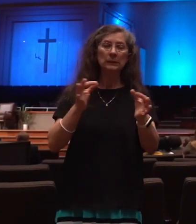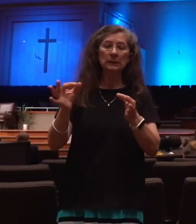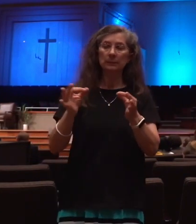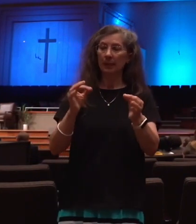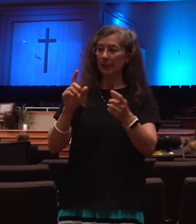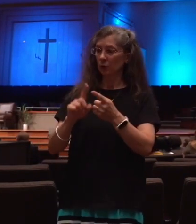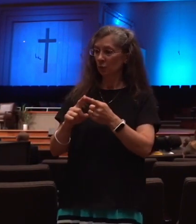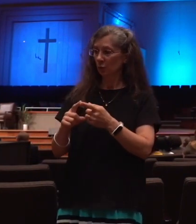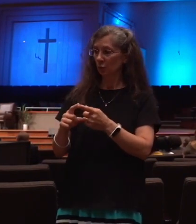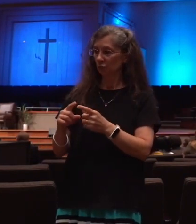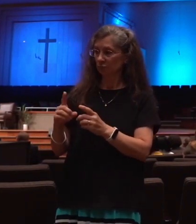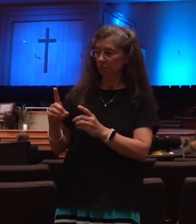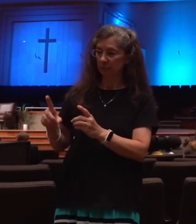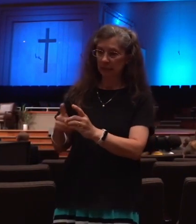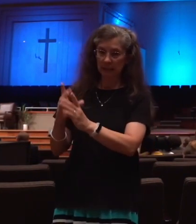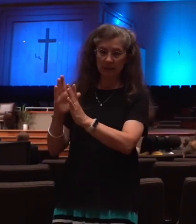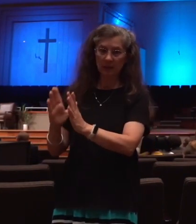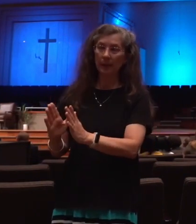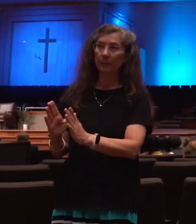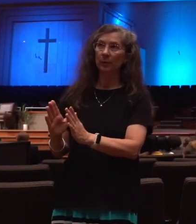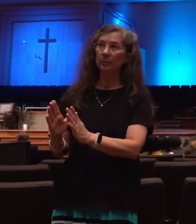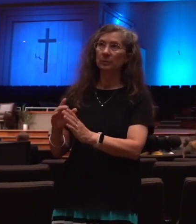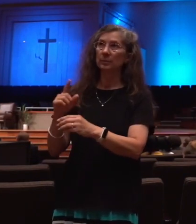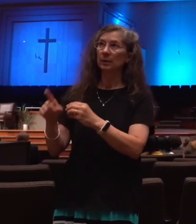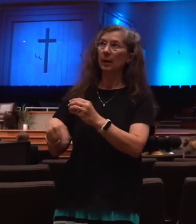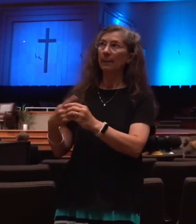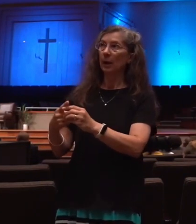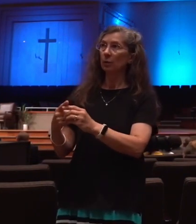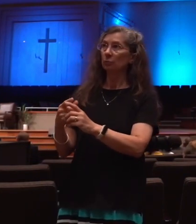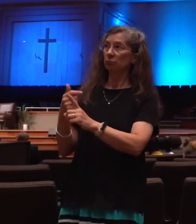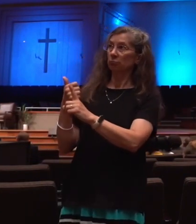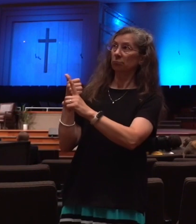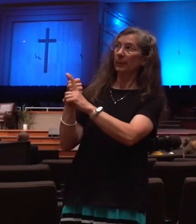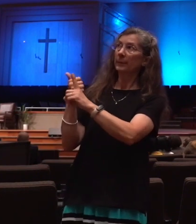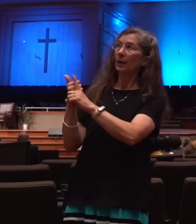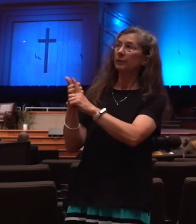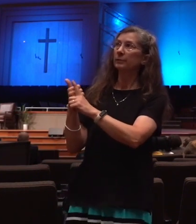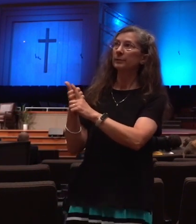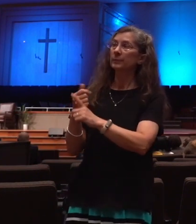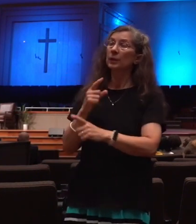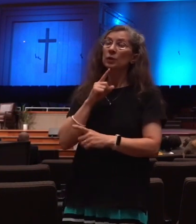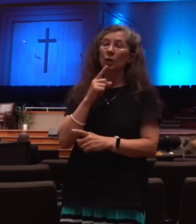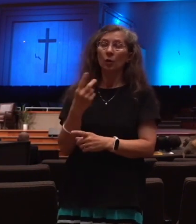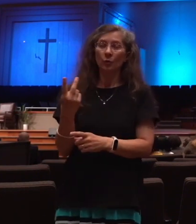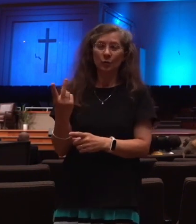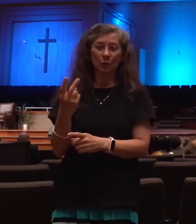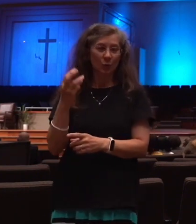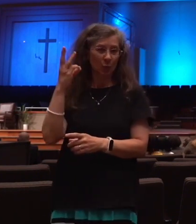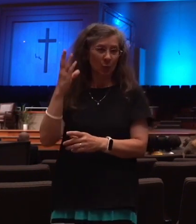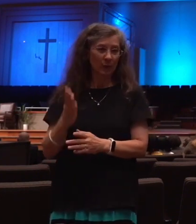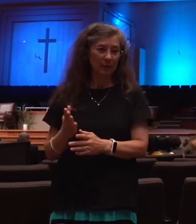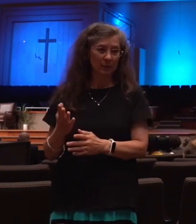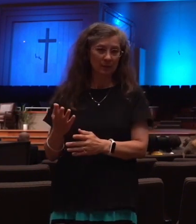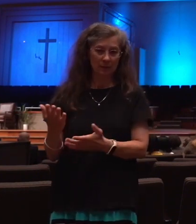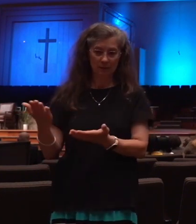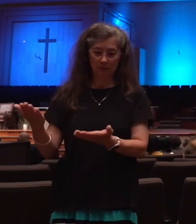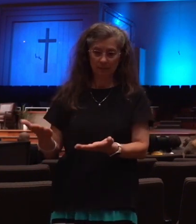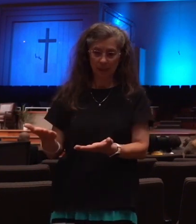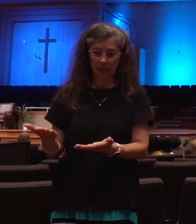Emmaus about himself. And so those two witnesses will be there. And the other reason is,